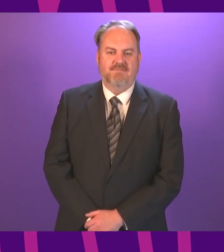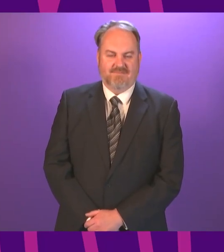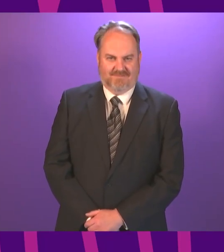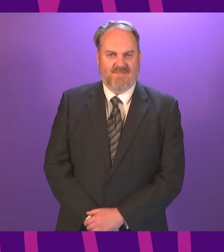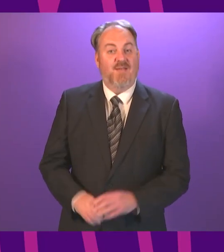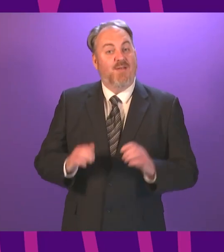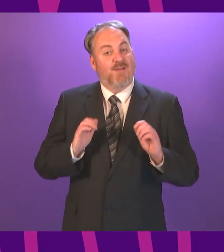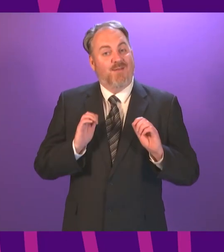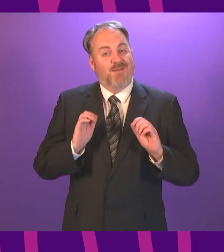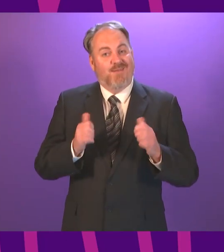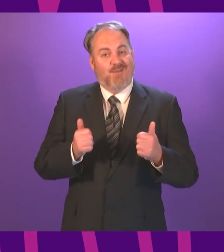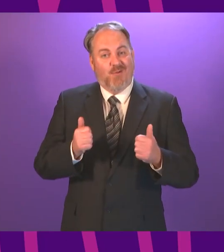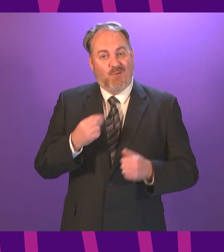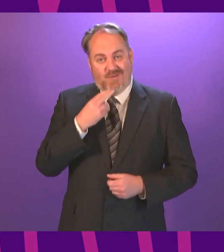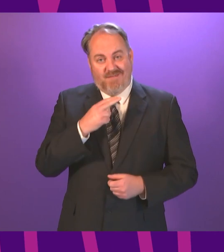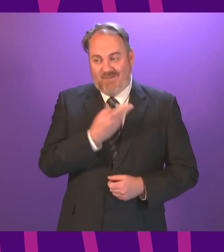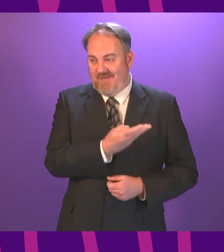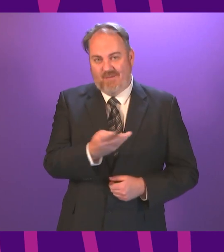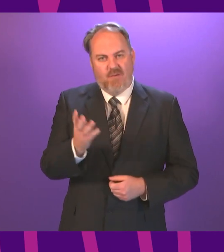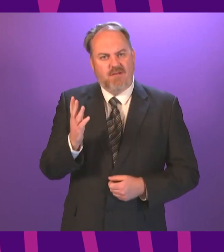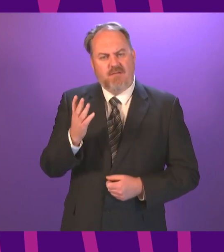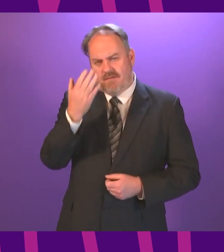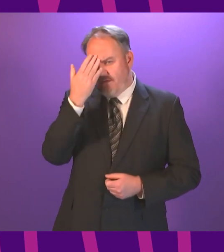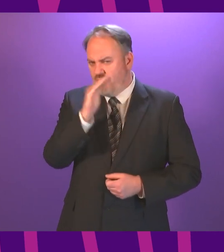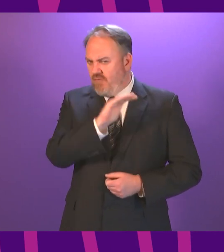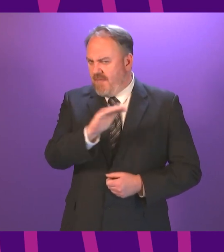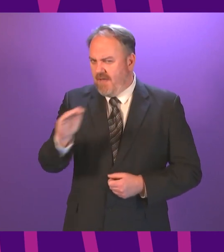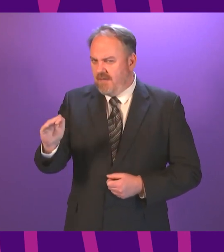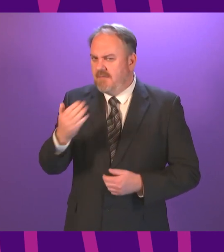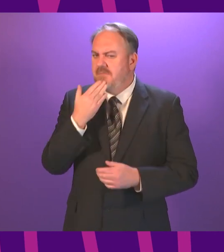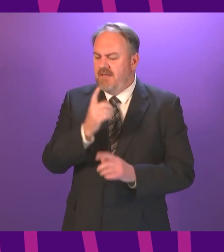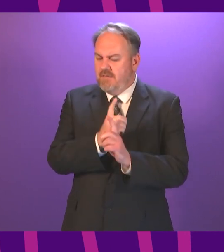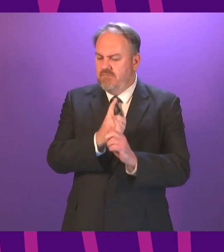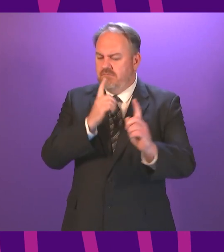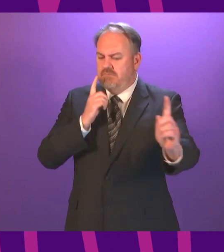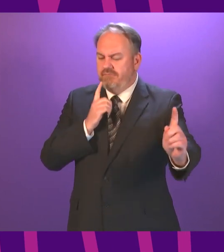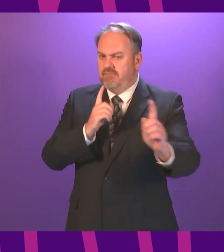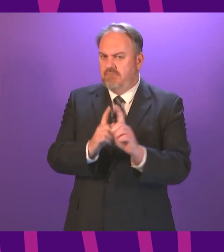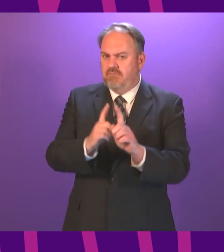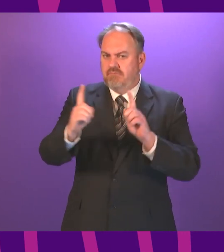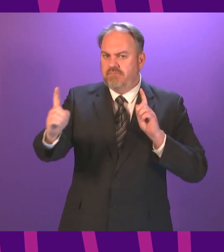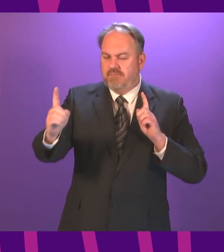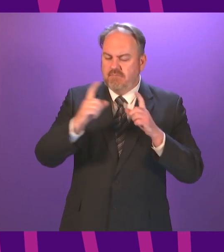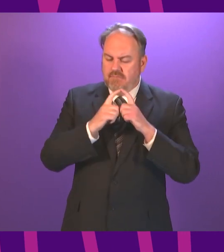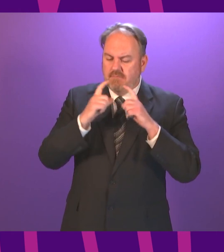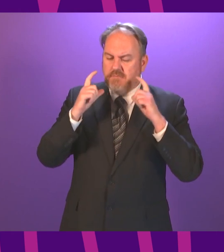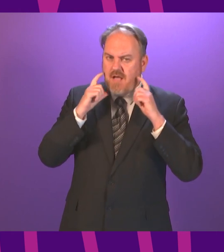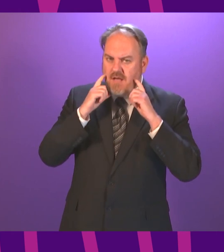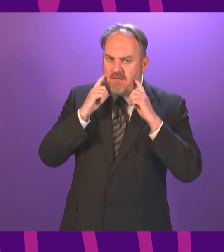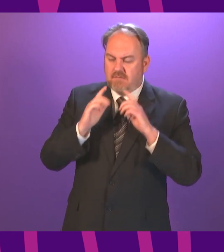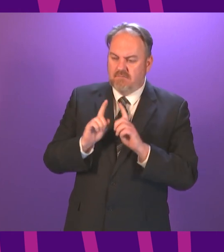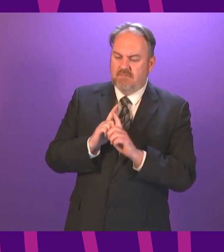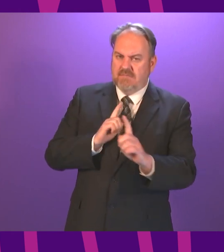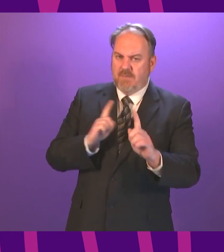Good afternoon. Can I remind members that social distancing measures are in place in the Chamber and across the Holyrood campus?